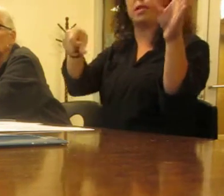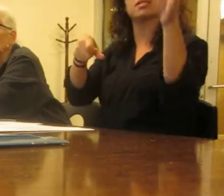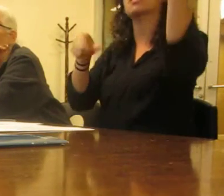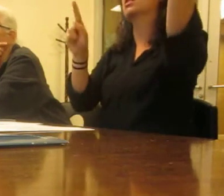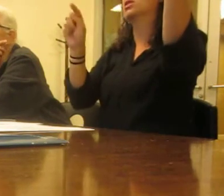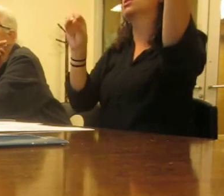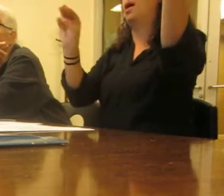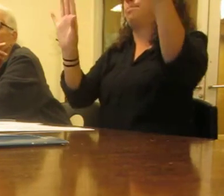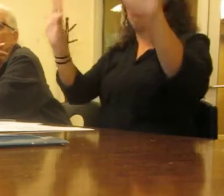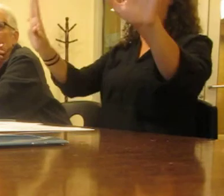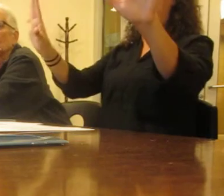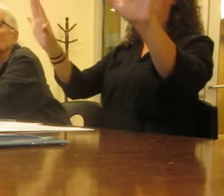One second.